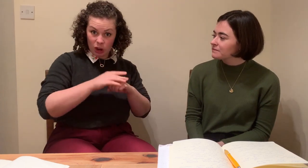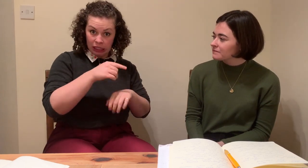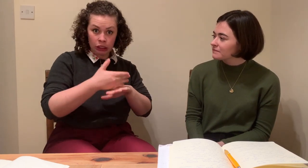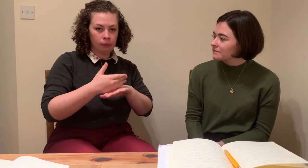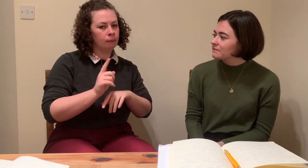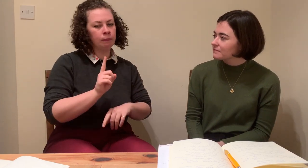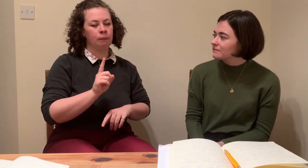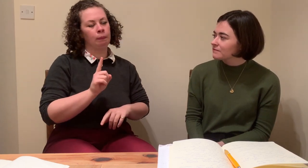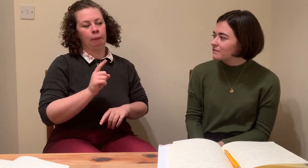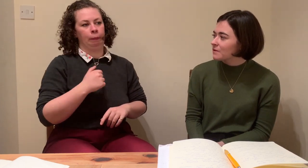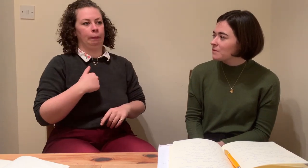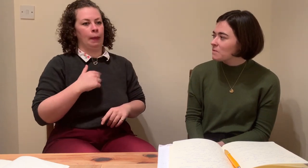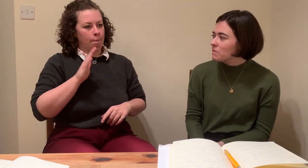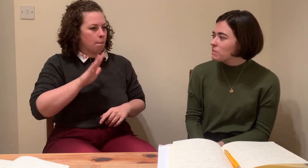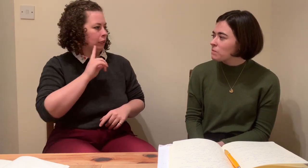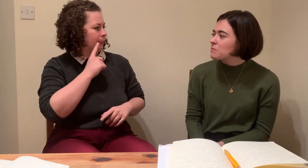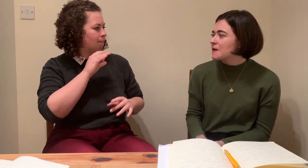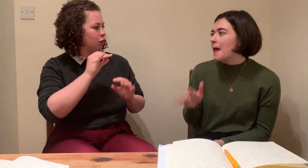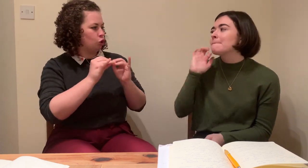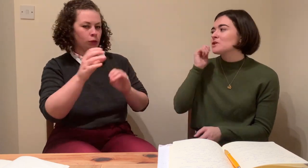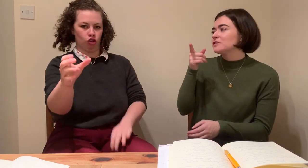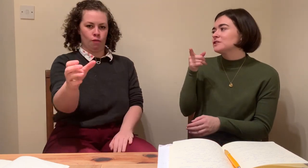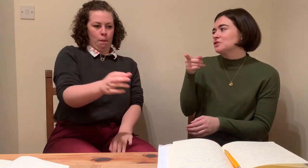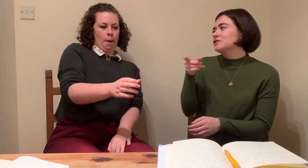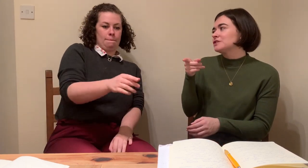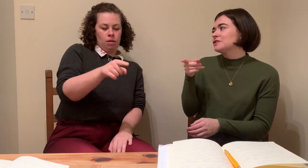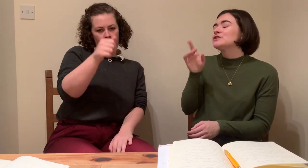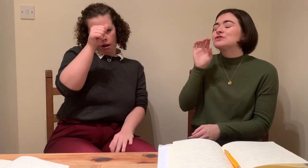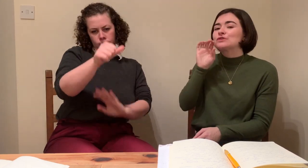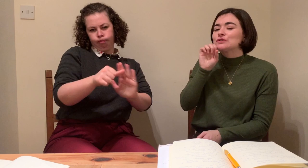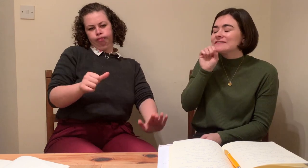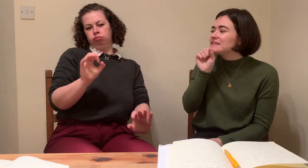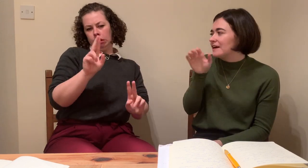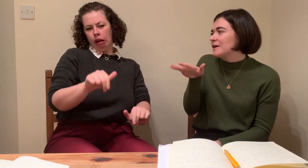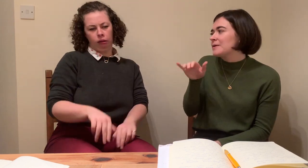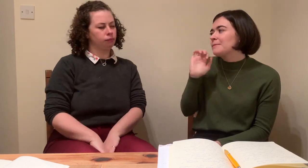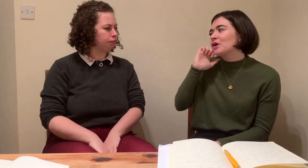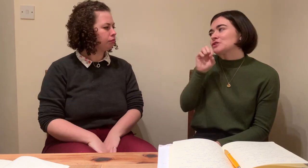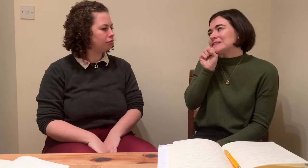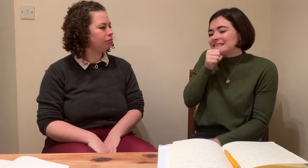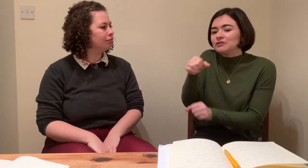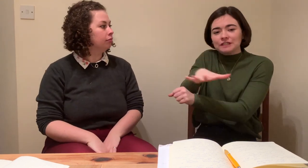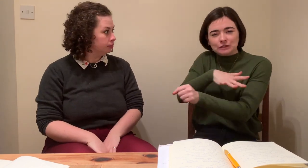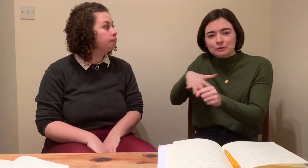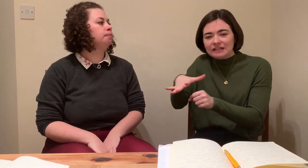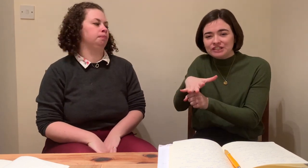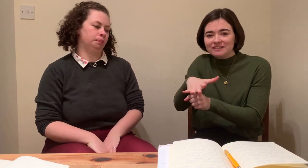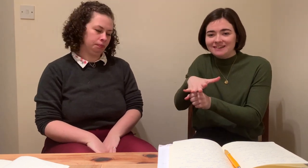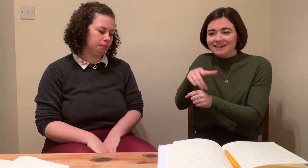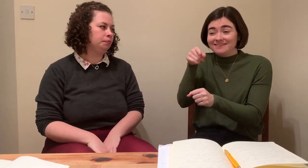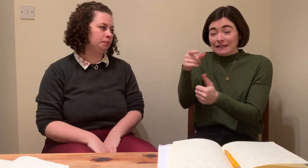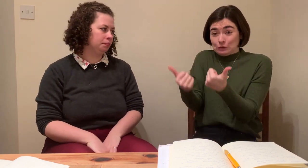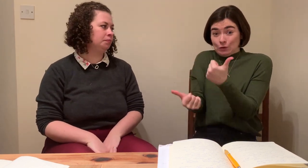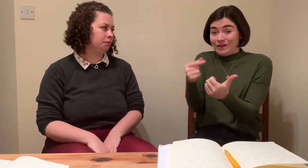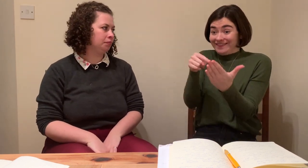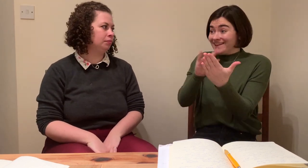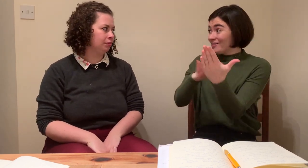of ISL, right? The results for them, like, the impact on their life, not understanding what's going on, could result in them going to prison. Like, it's a serious situation.